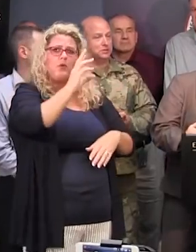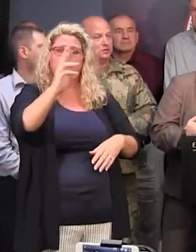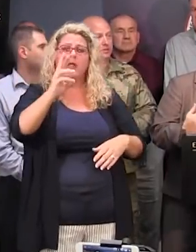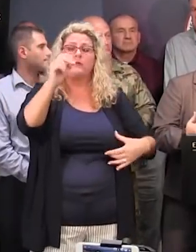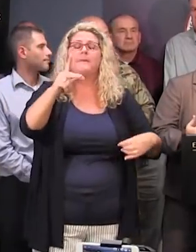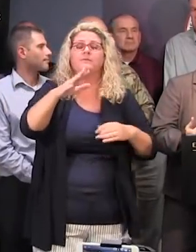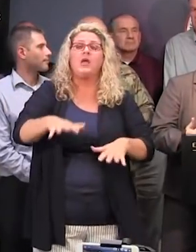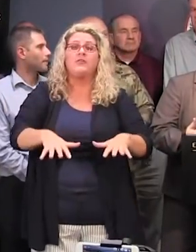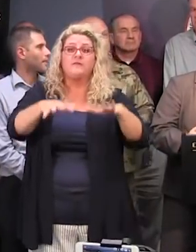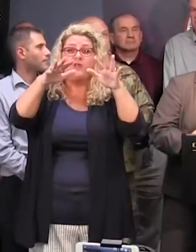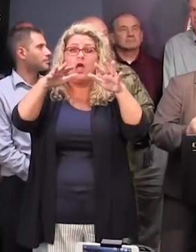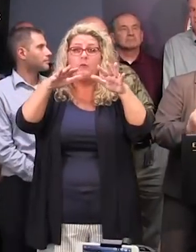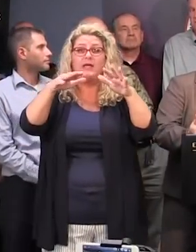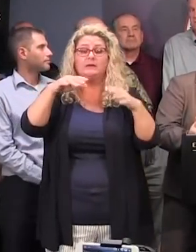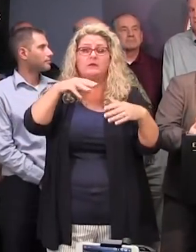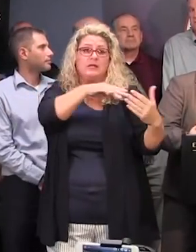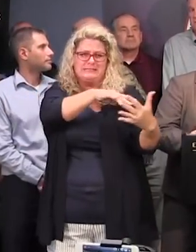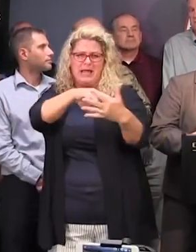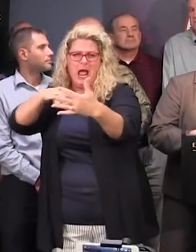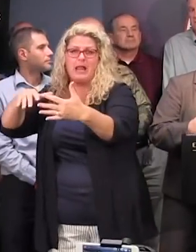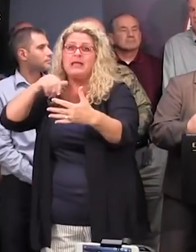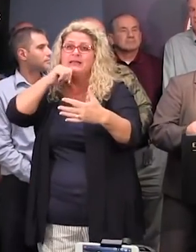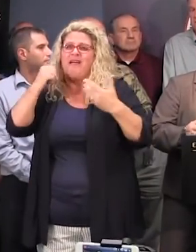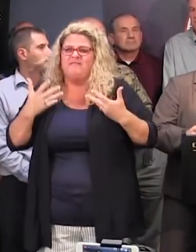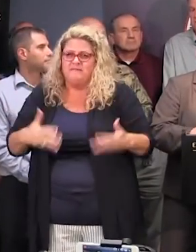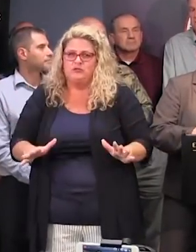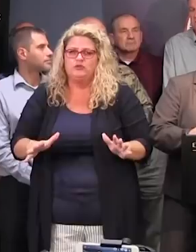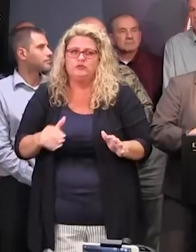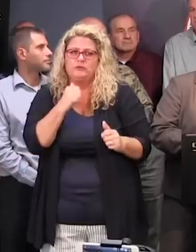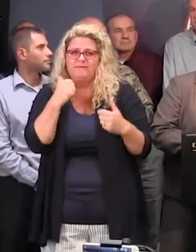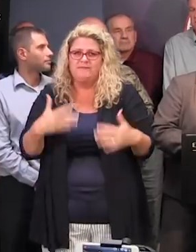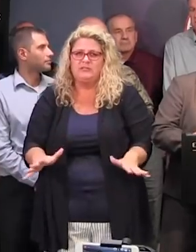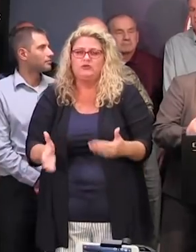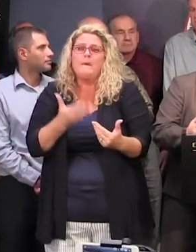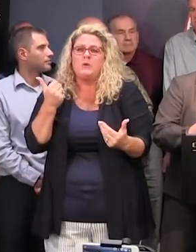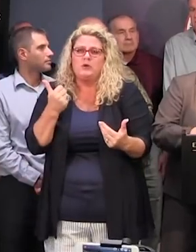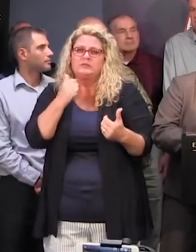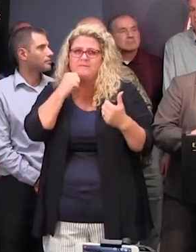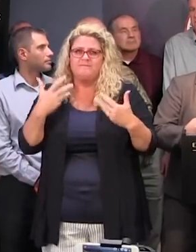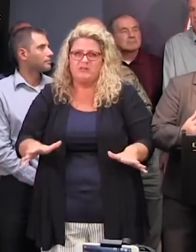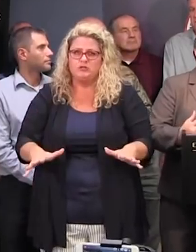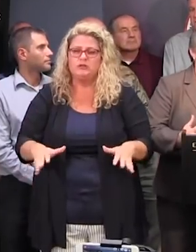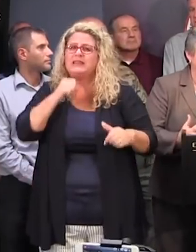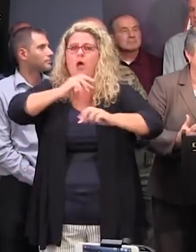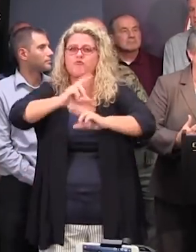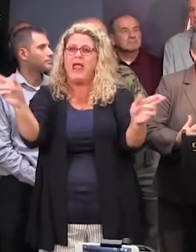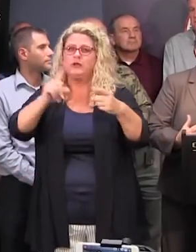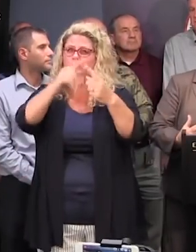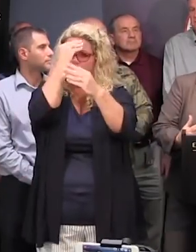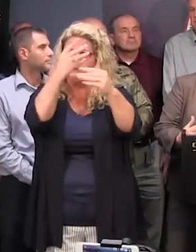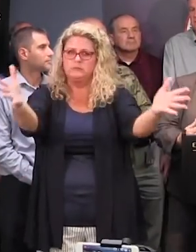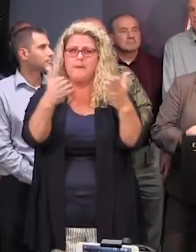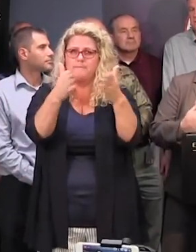floodway study, we're still finishing that, so it's not quite ready to really vet publicly, and we're still doing the planning